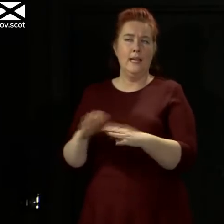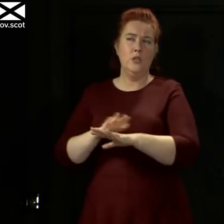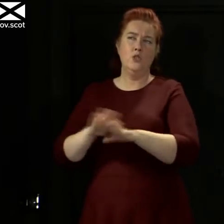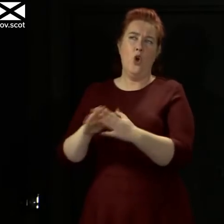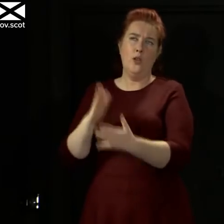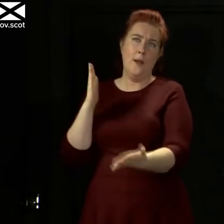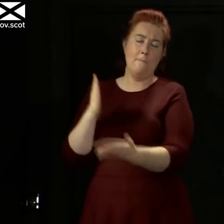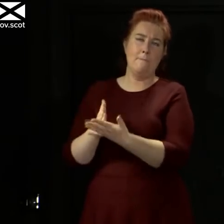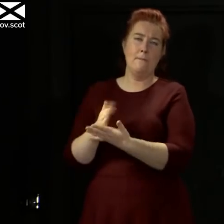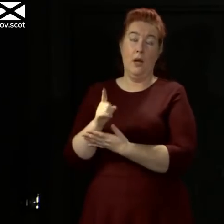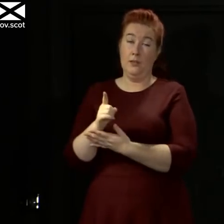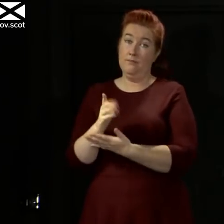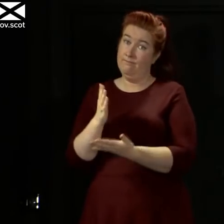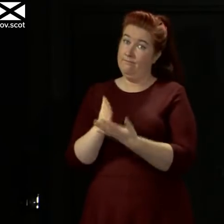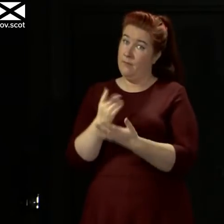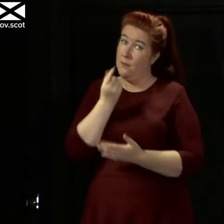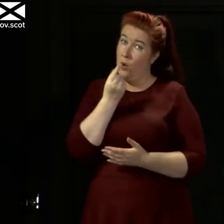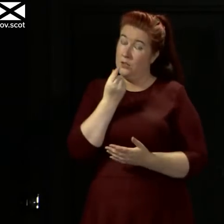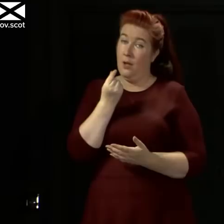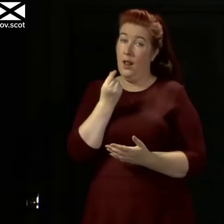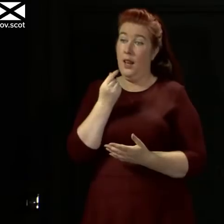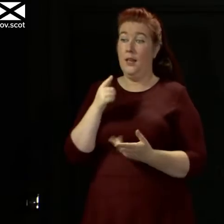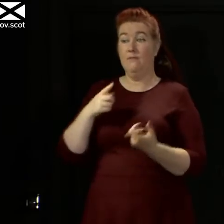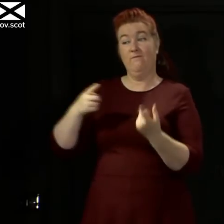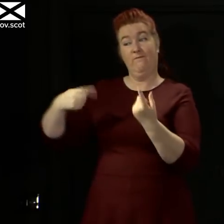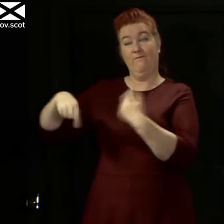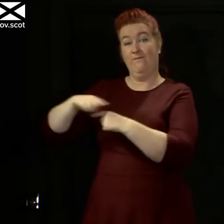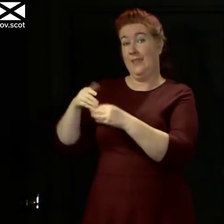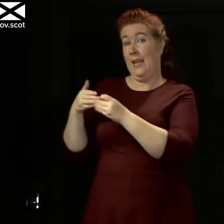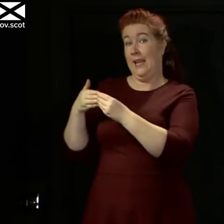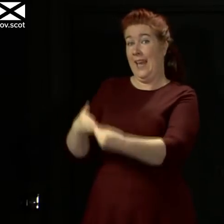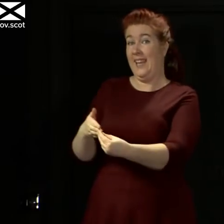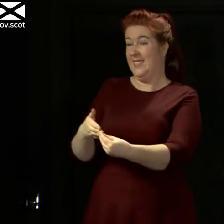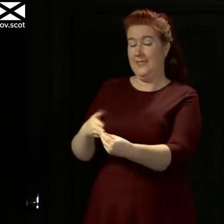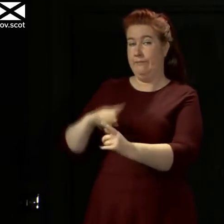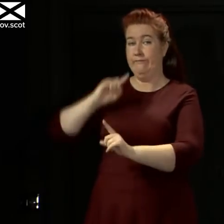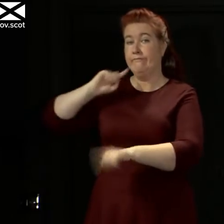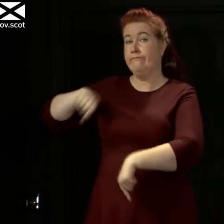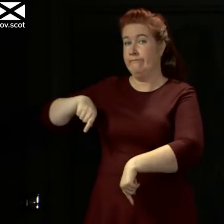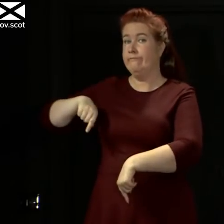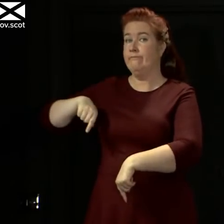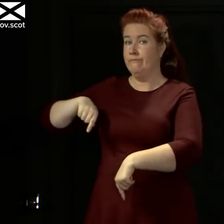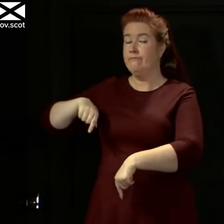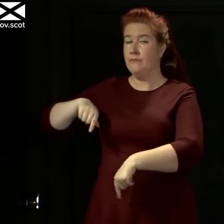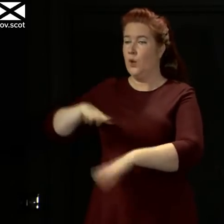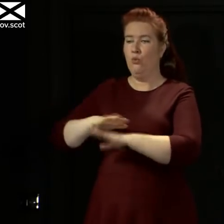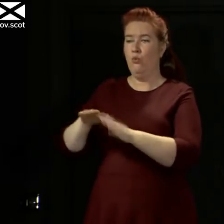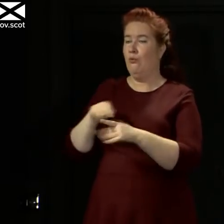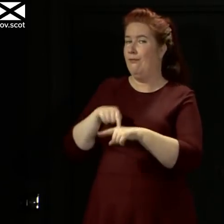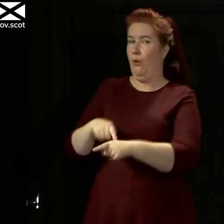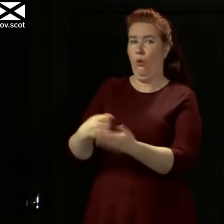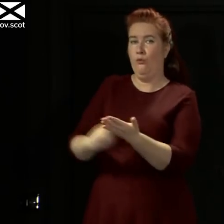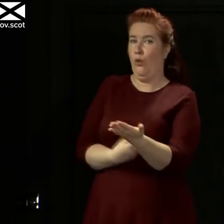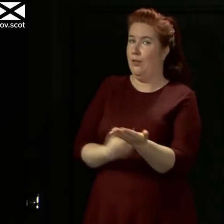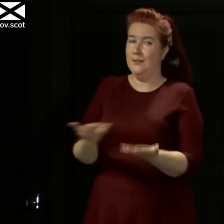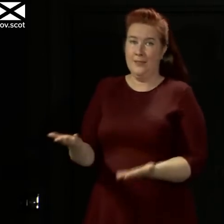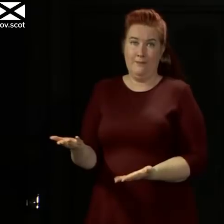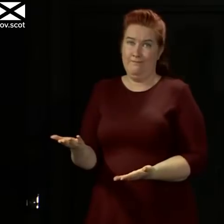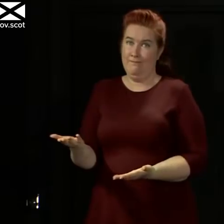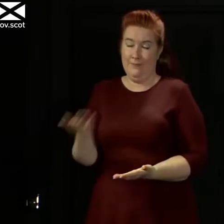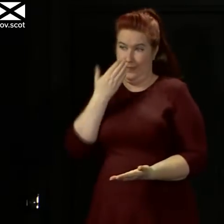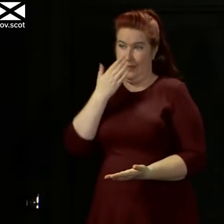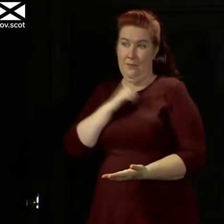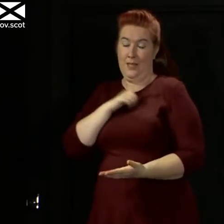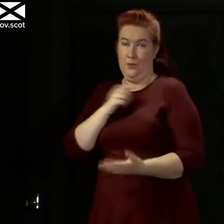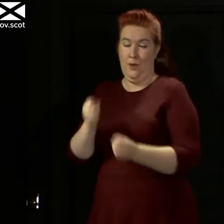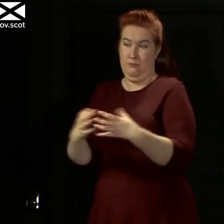the real prospect that guidelines have not been rigorously followed. And that's why we take so much time and effort to